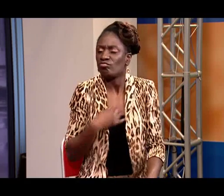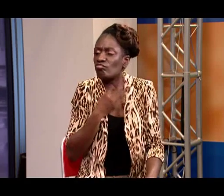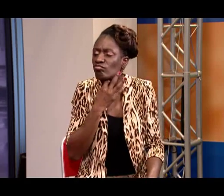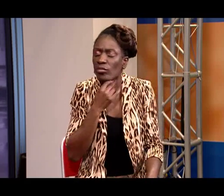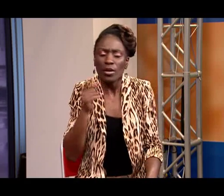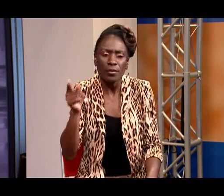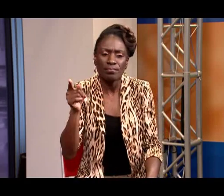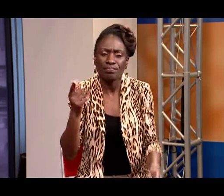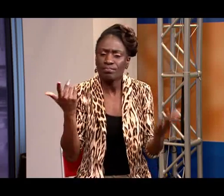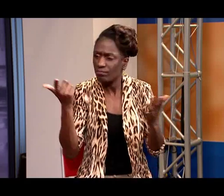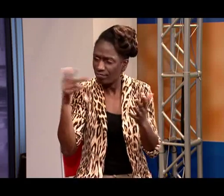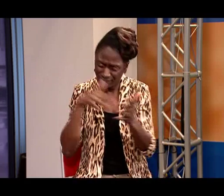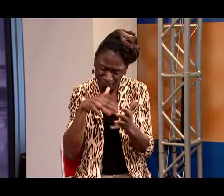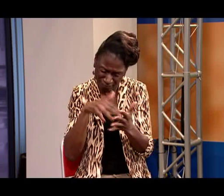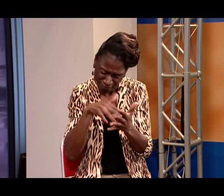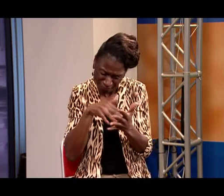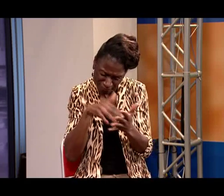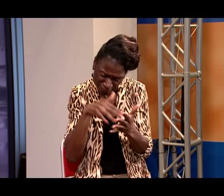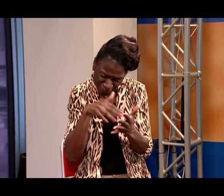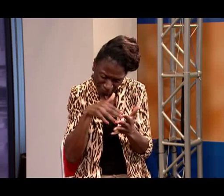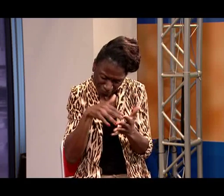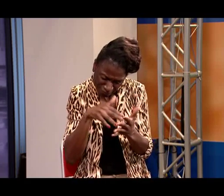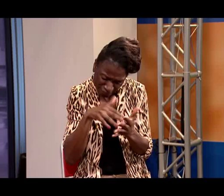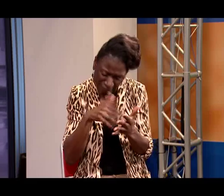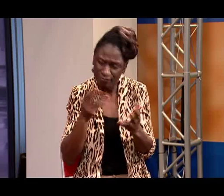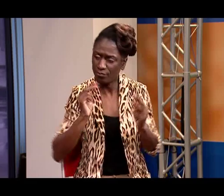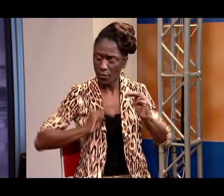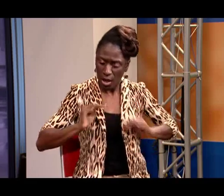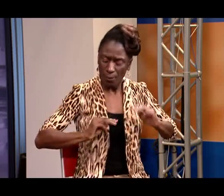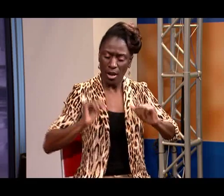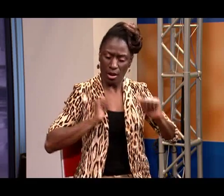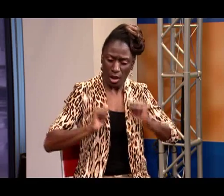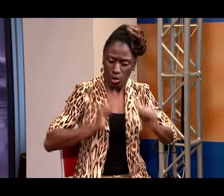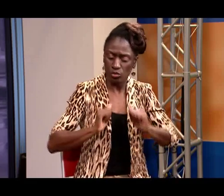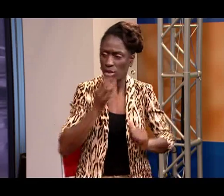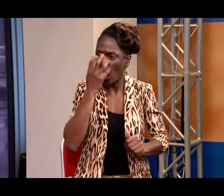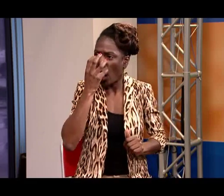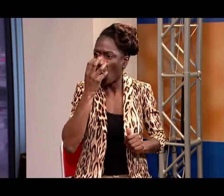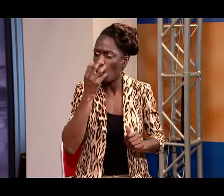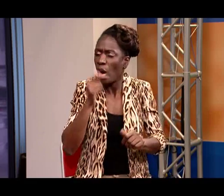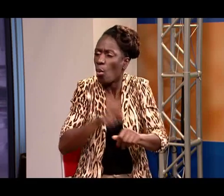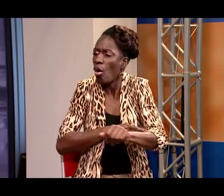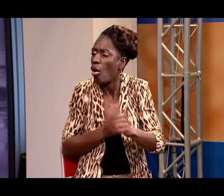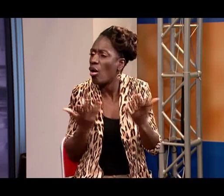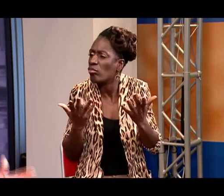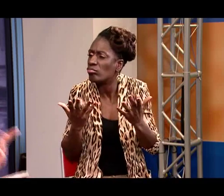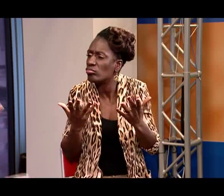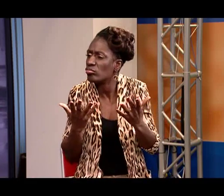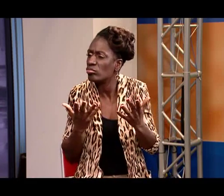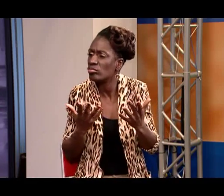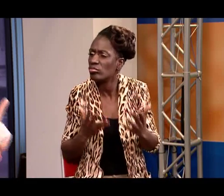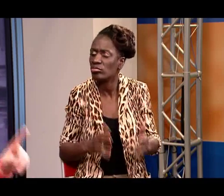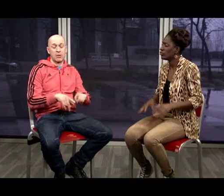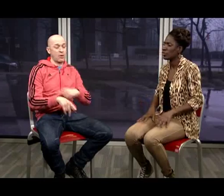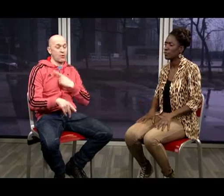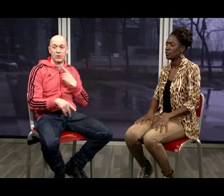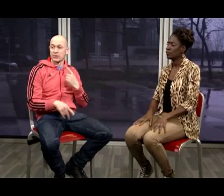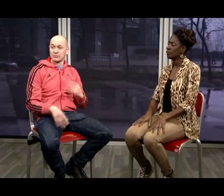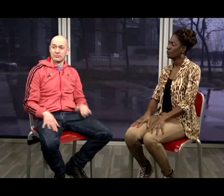so Maxim I'm hoping you can tell me a little about about your training as a mime artist and